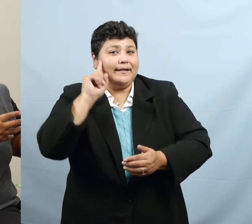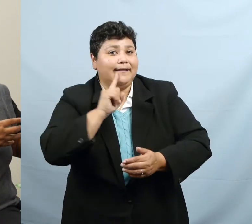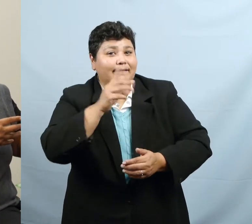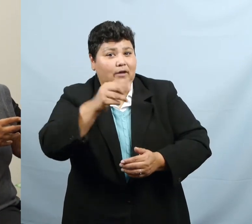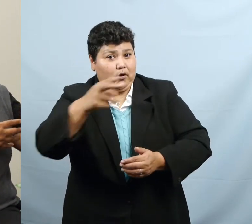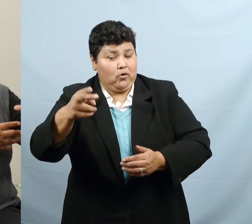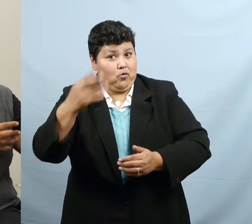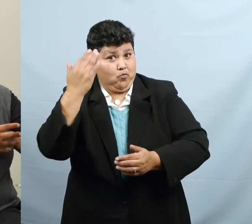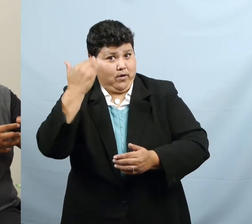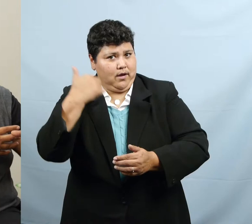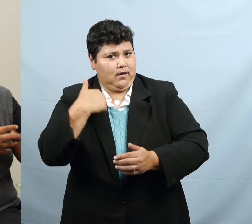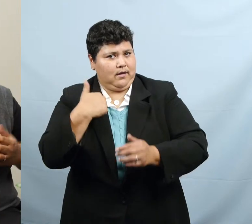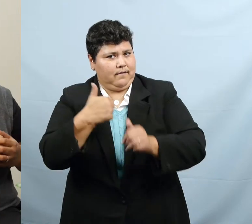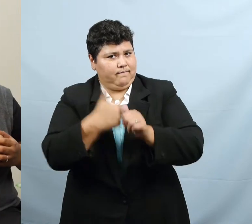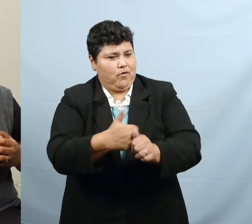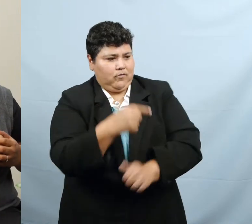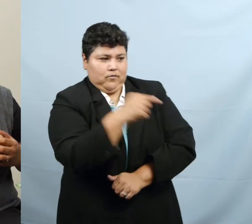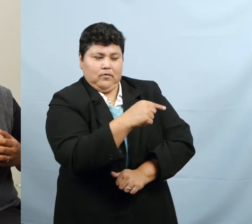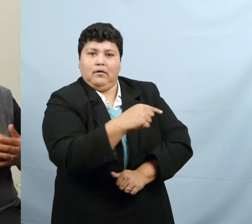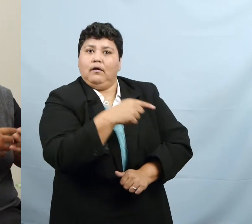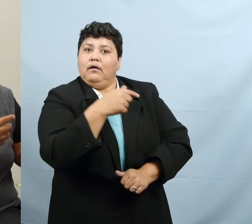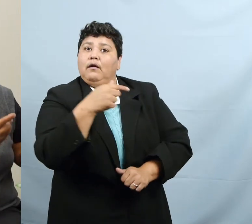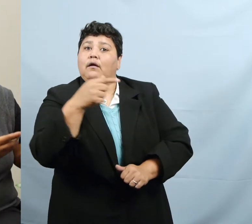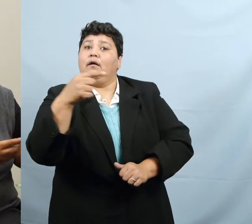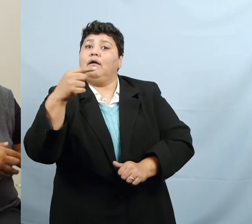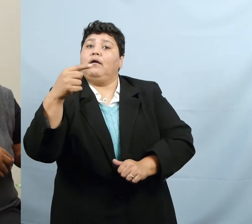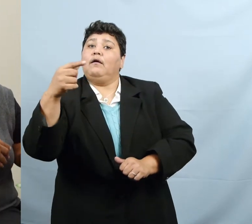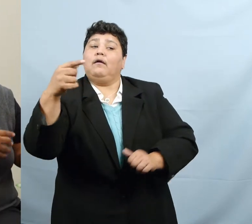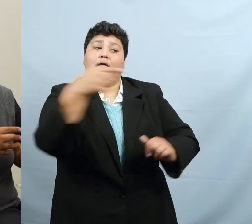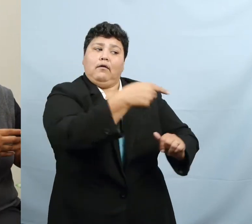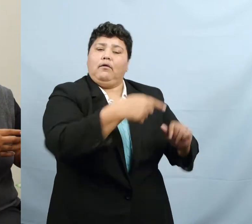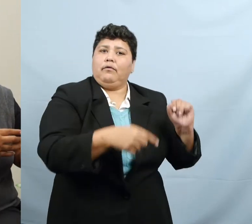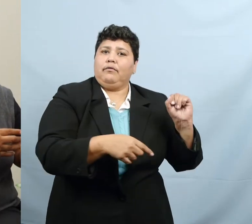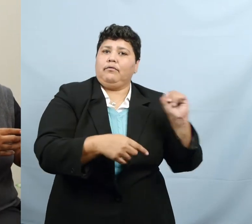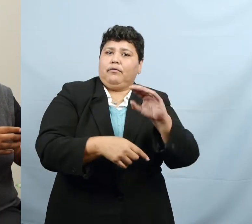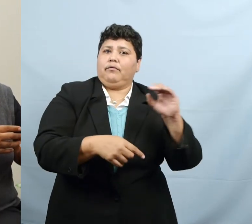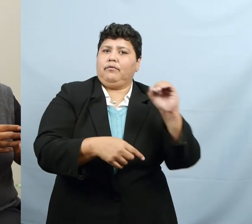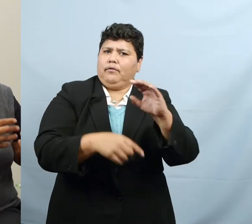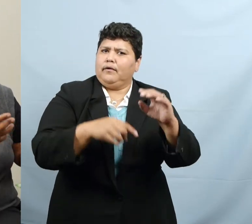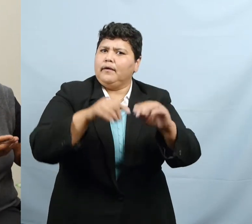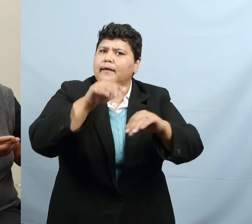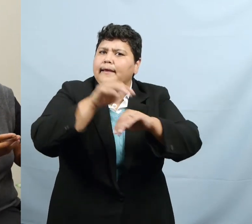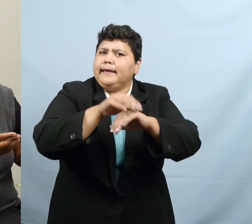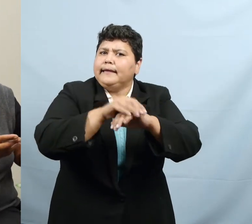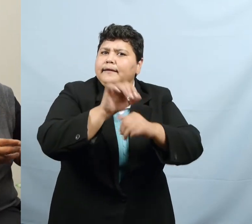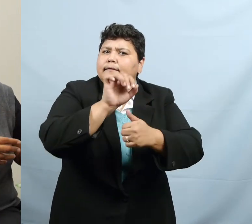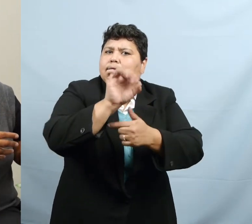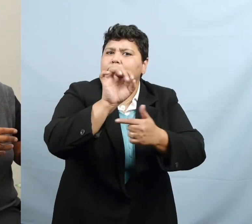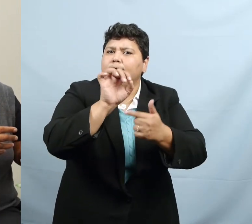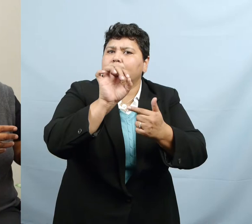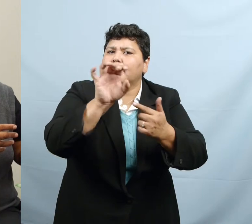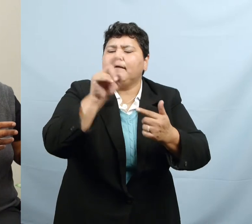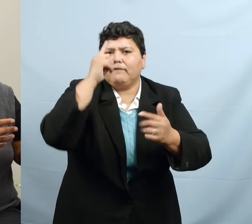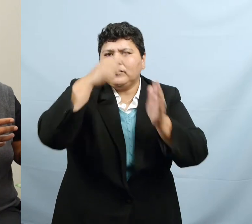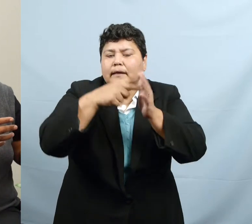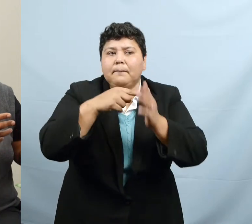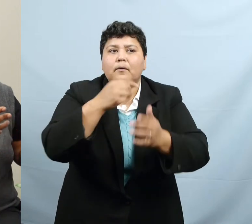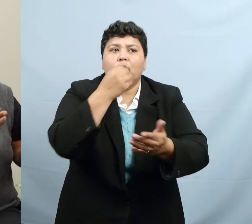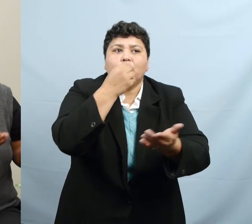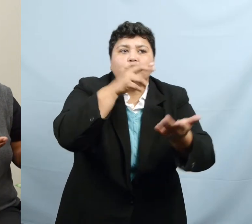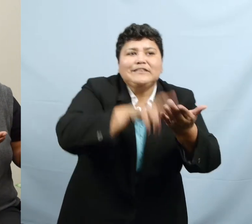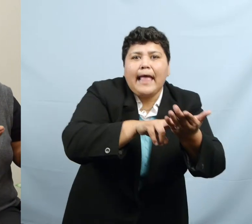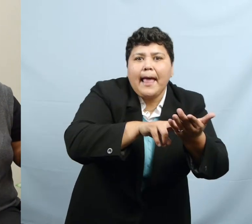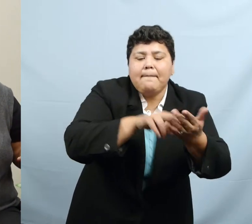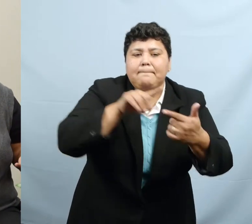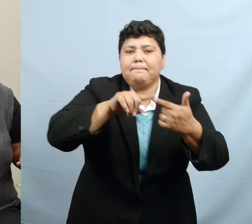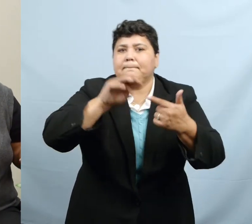She threw out some English terminology like Medicaid and food stamps. And so I